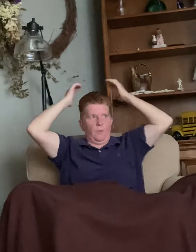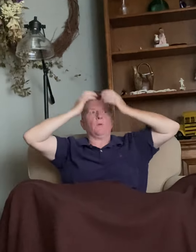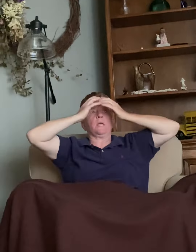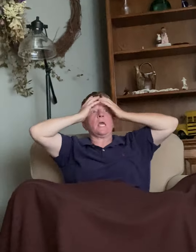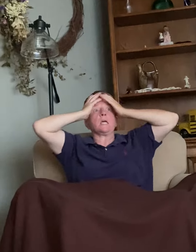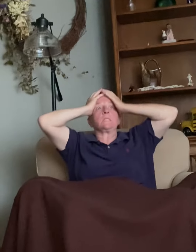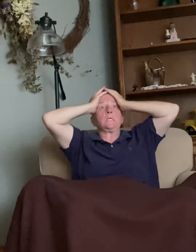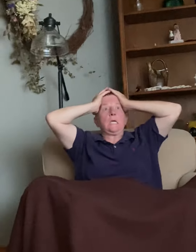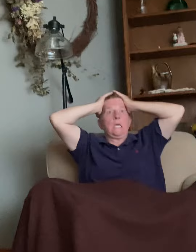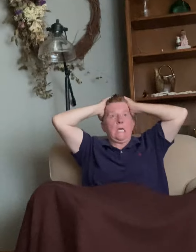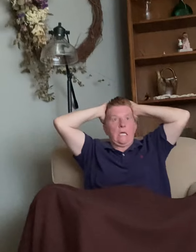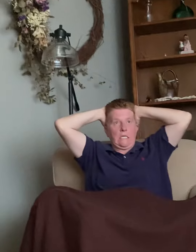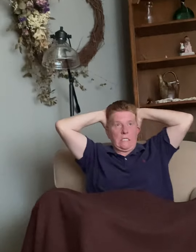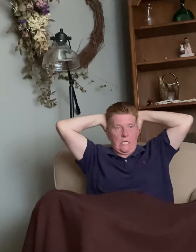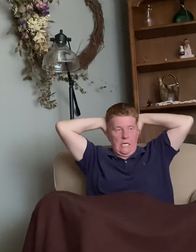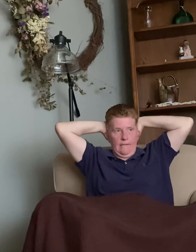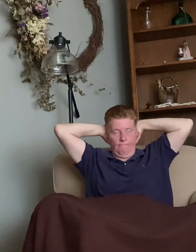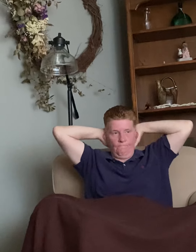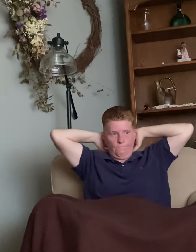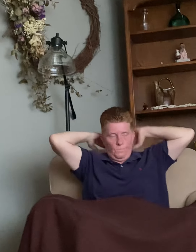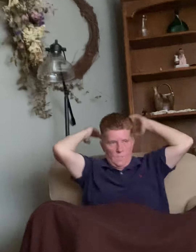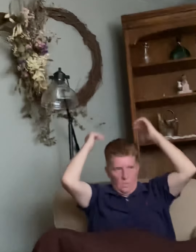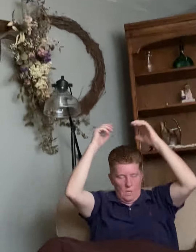beauty aids and, you know,